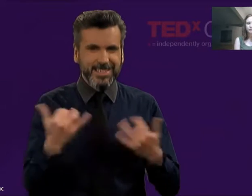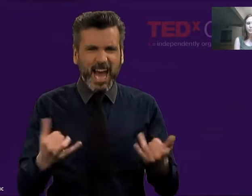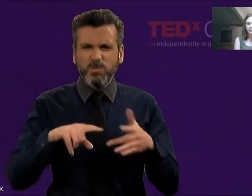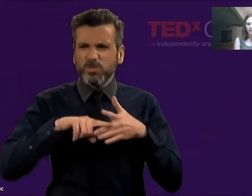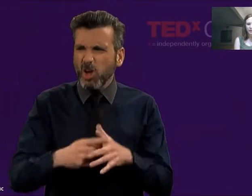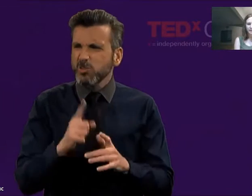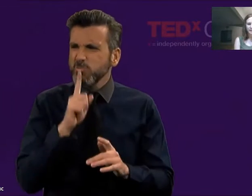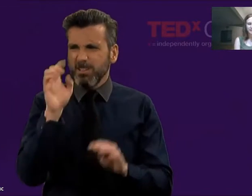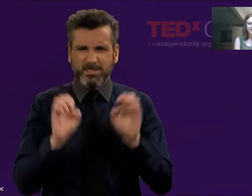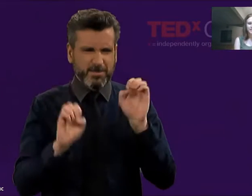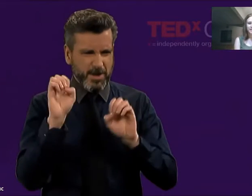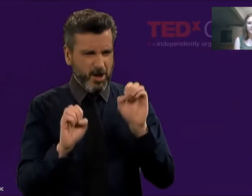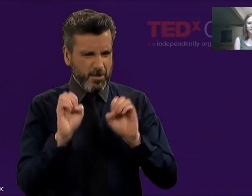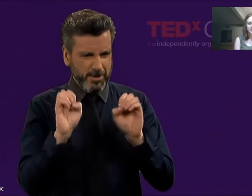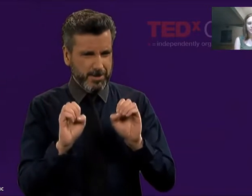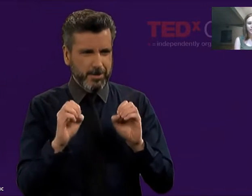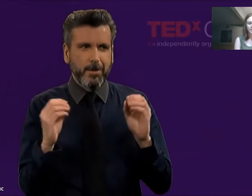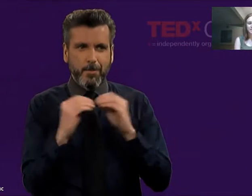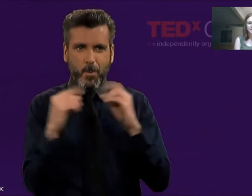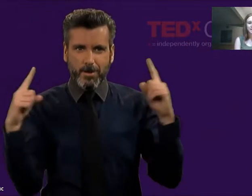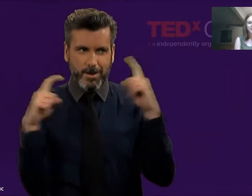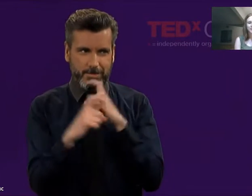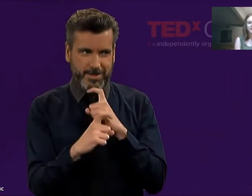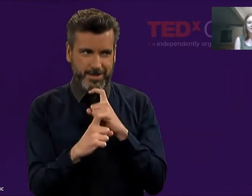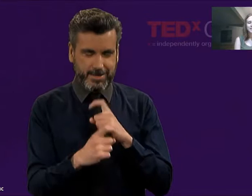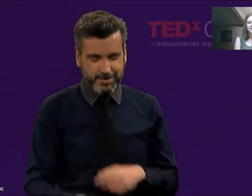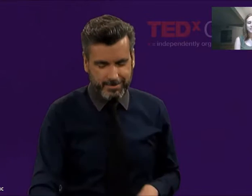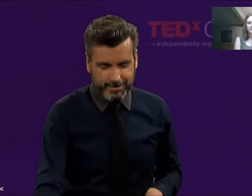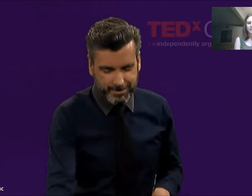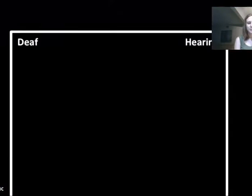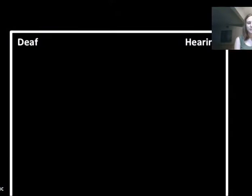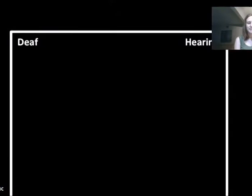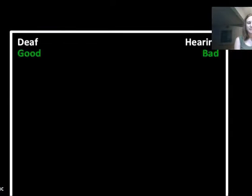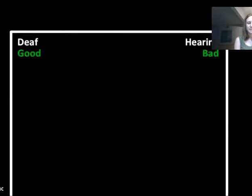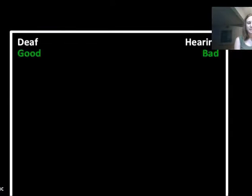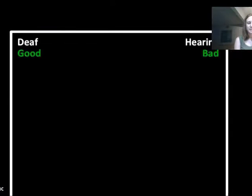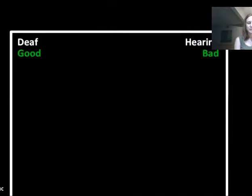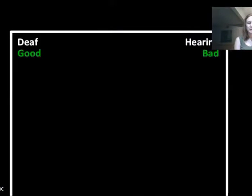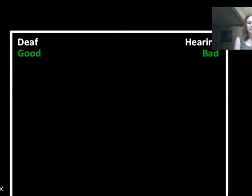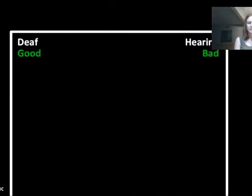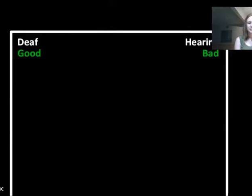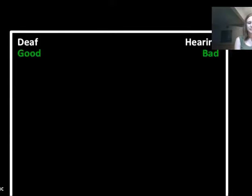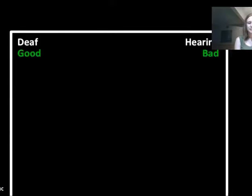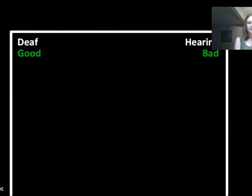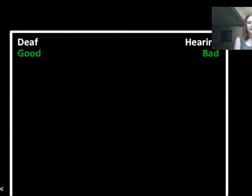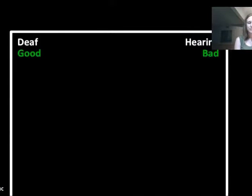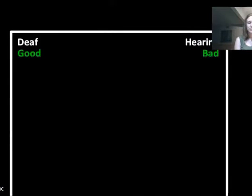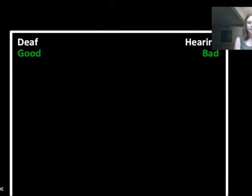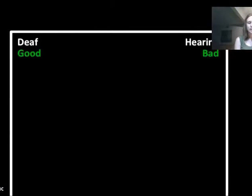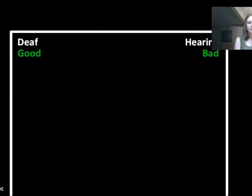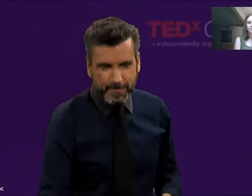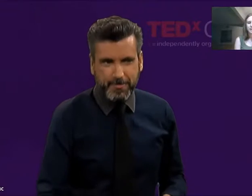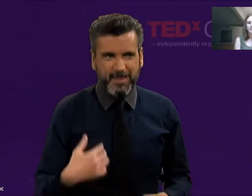Okay, that was all for practice. Now for the real experiment, which did become more complex.